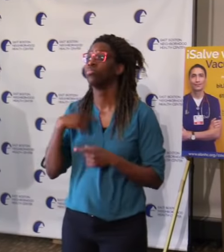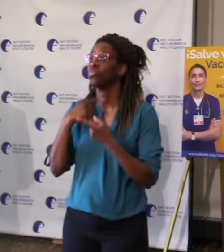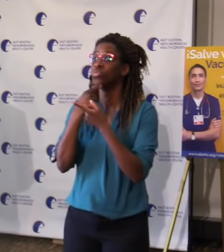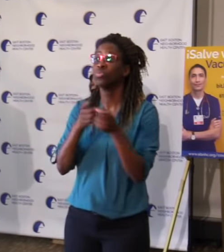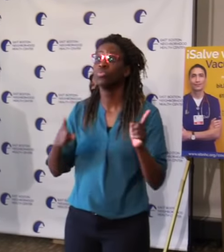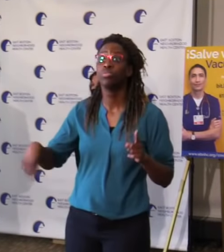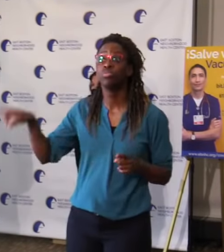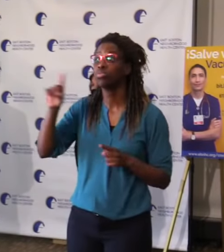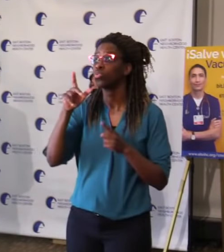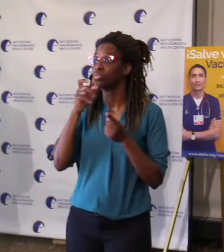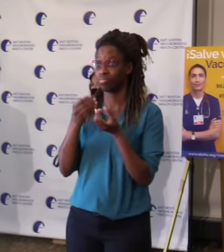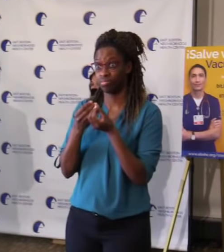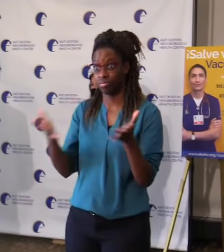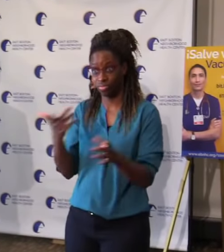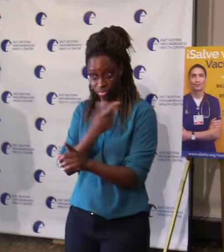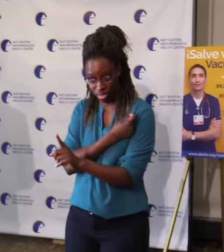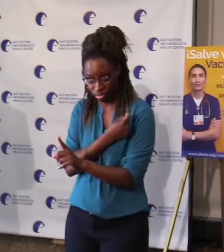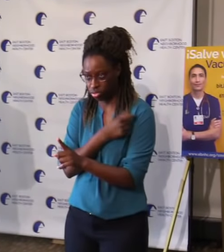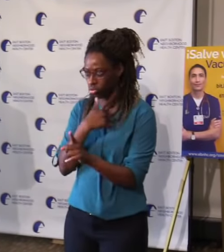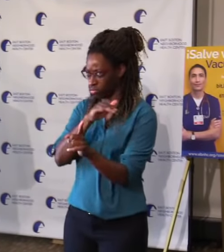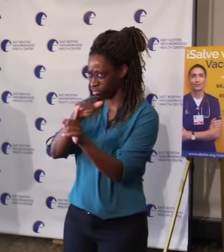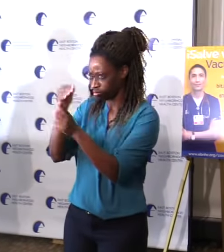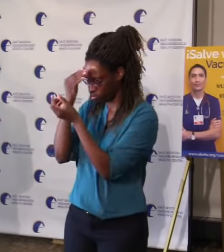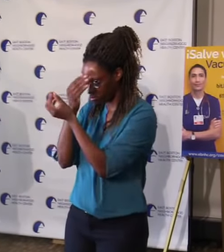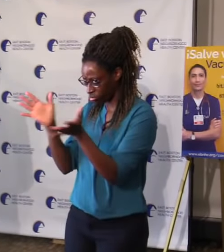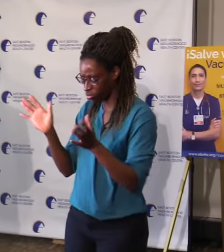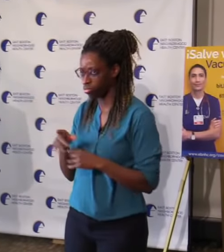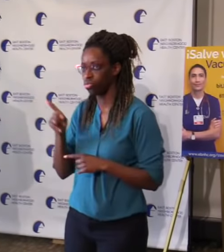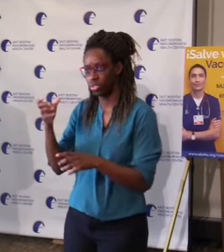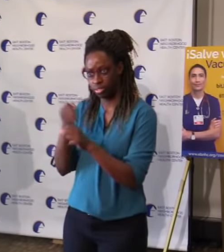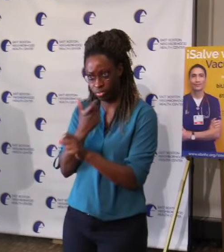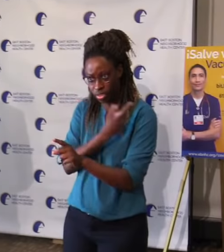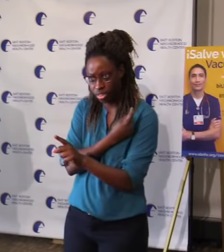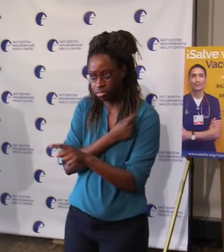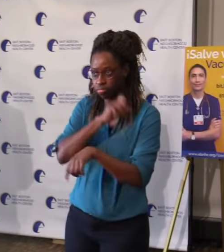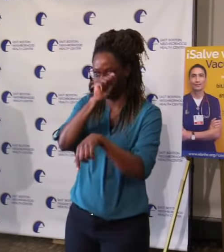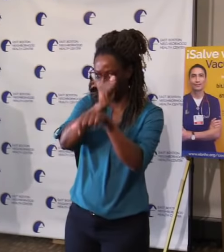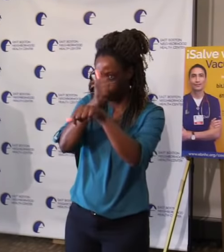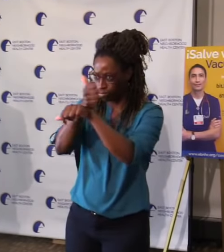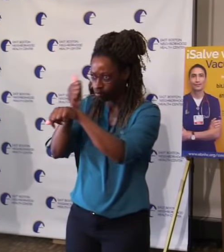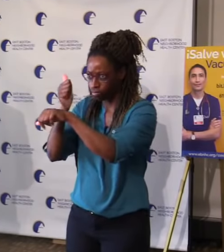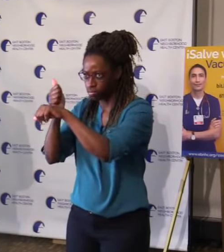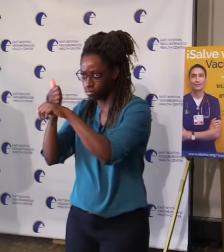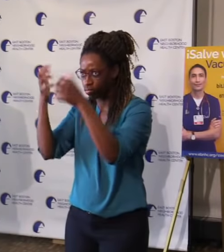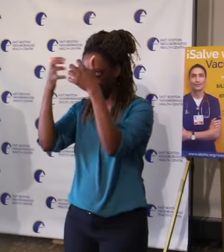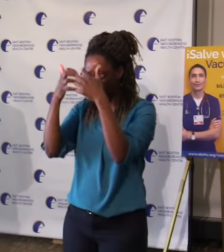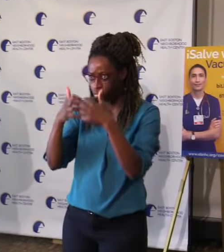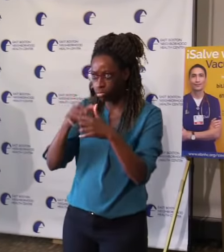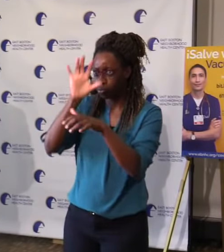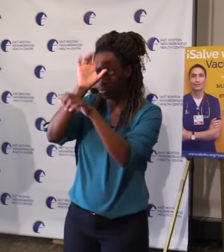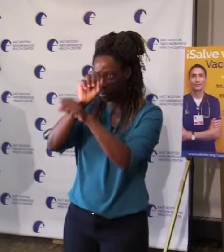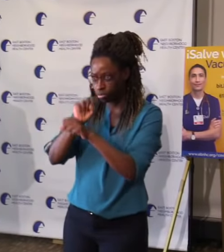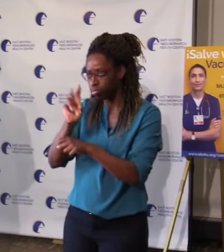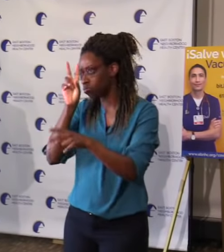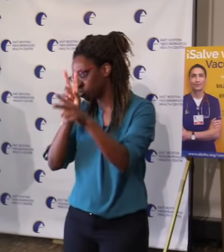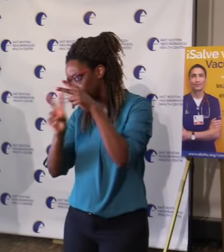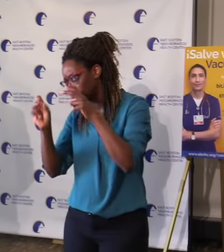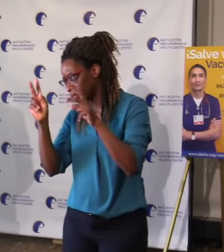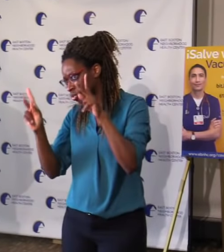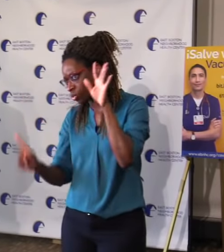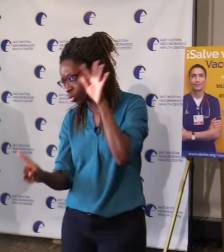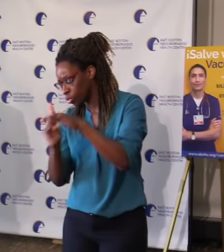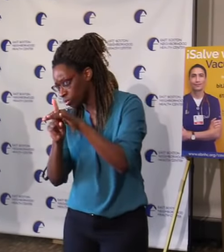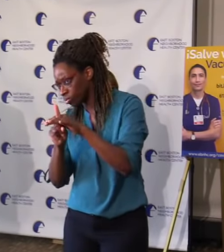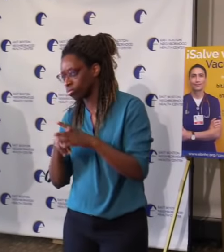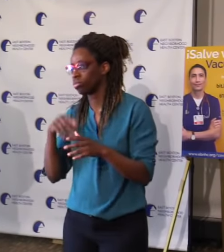is you should vaccinate, you should be judicious about how much you need, what you anticipate, and all the rest over the